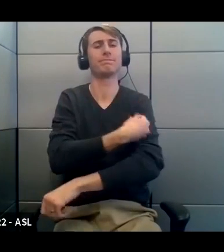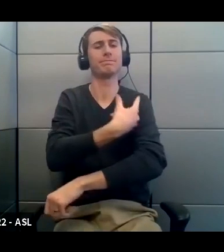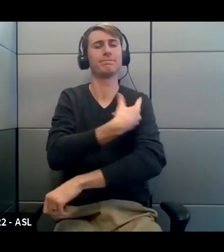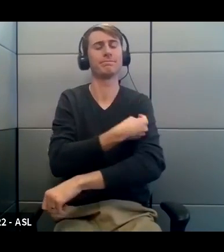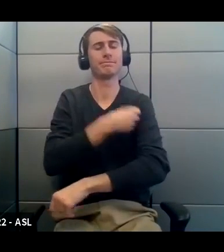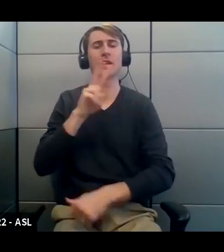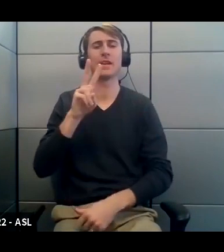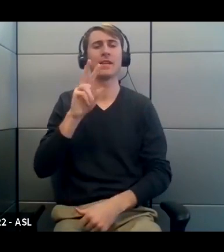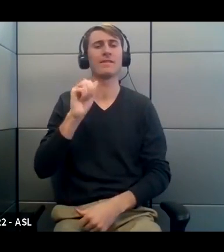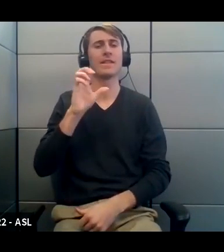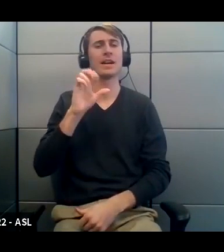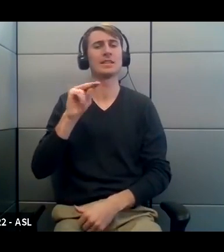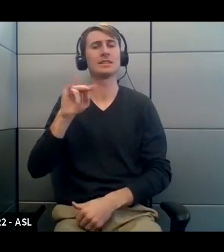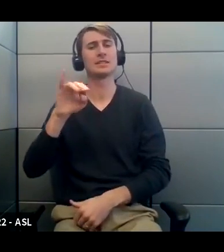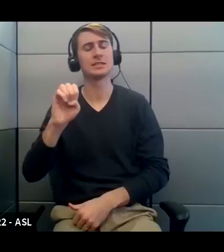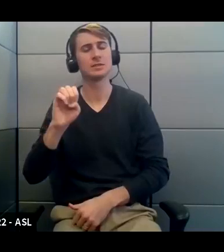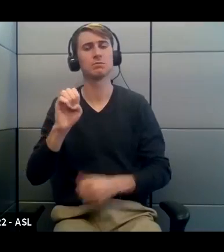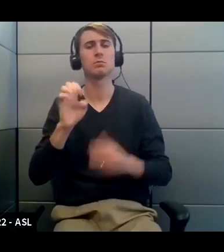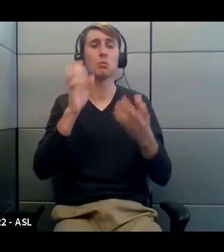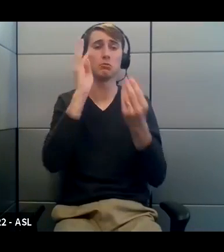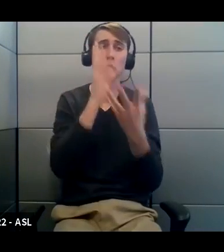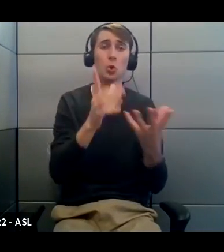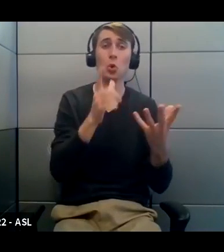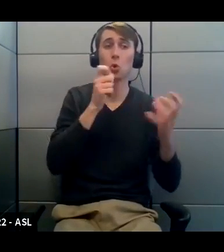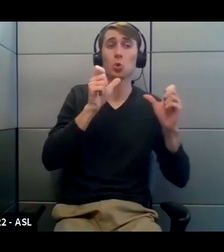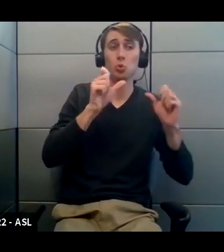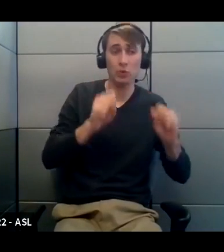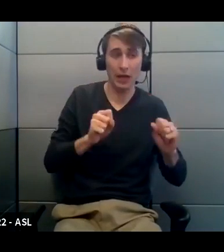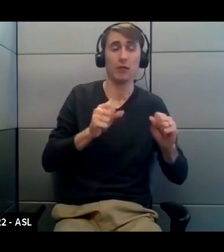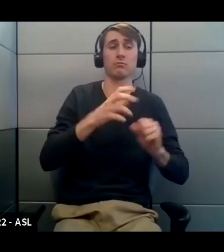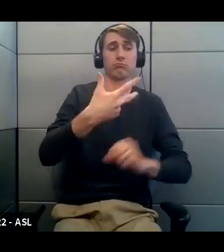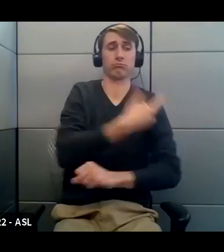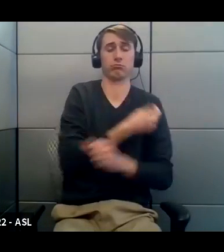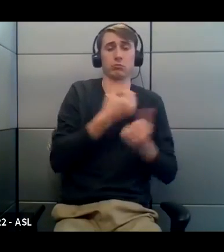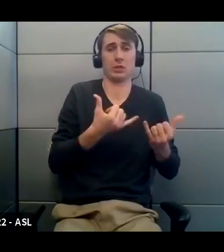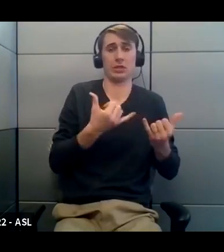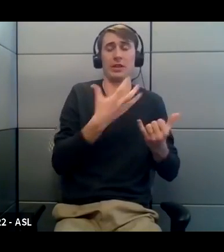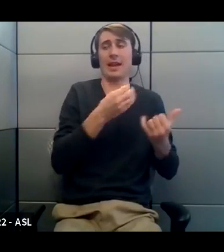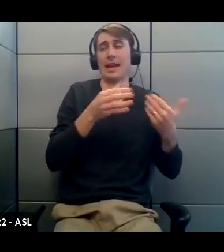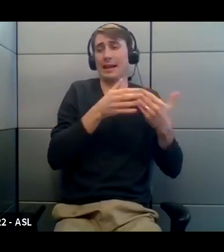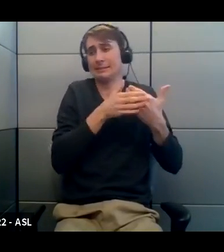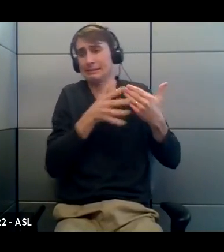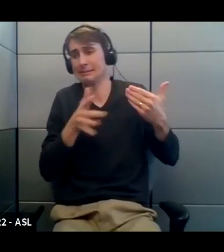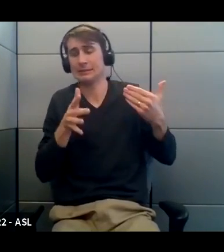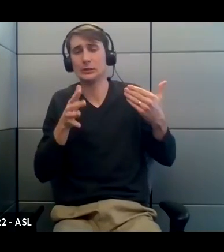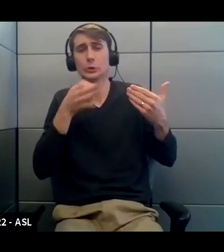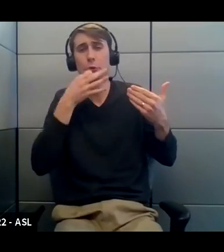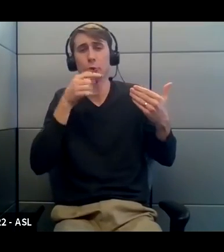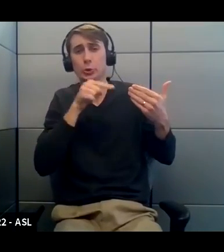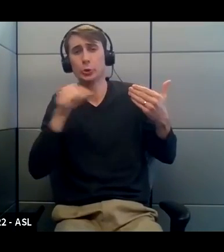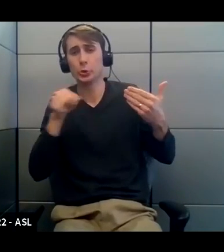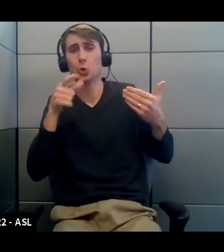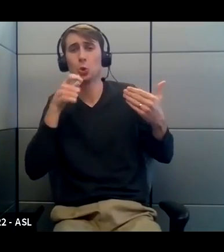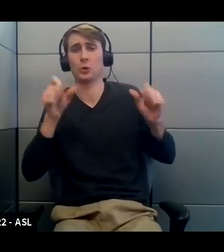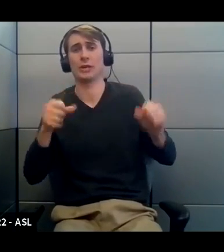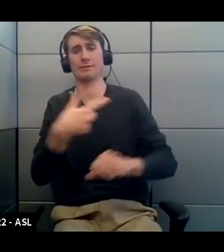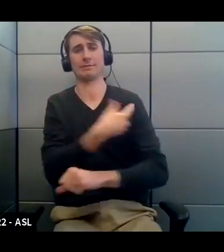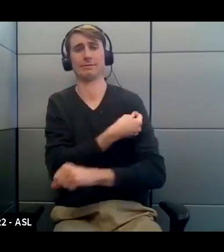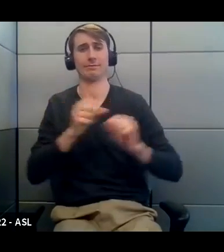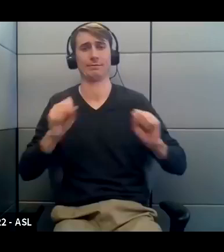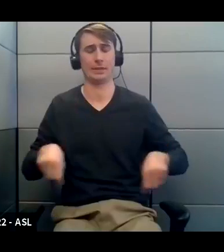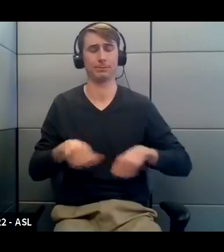know who can get vaccinated right now and what that's going to look like in some of the coming weeks. So right now,